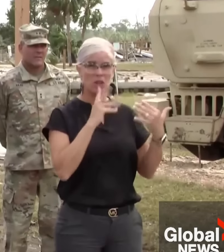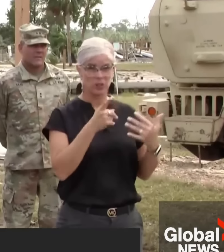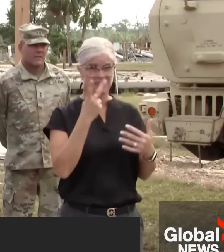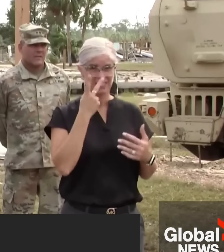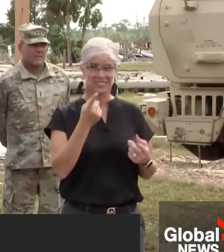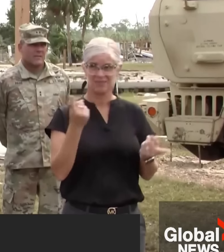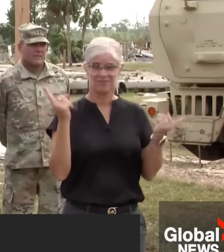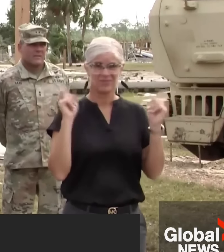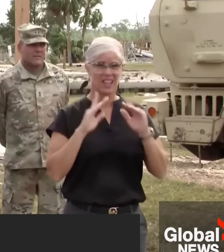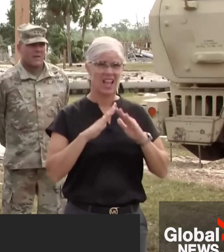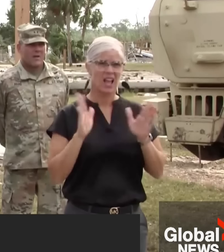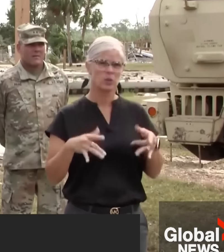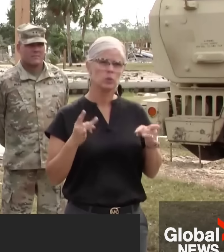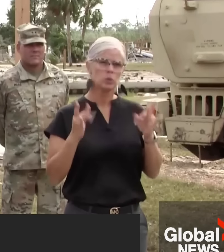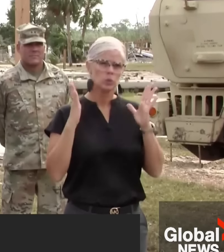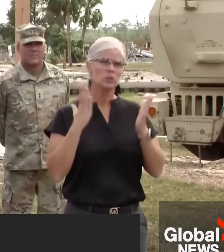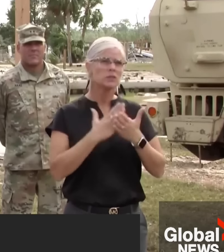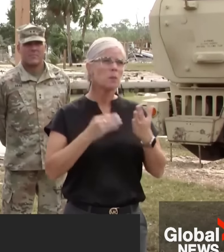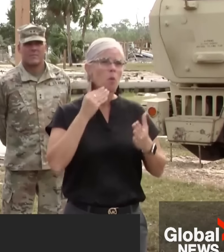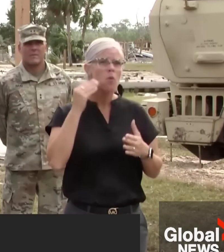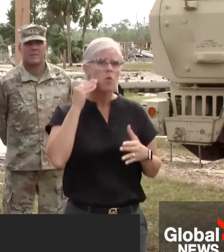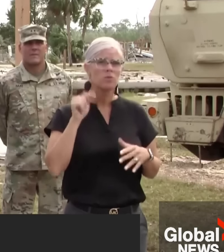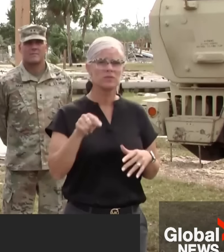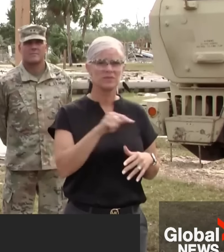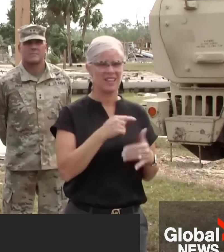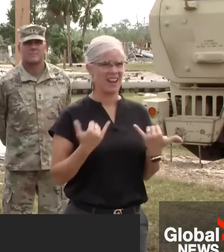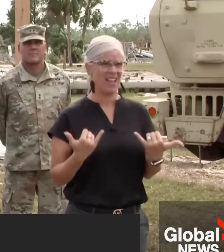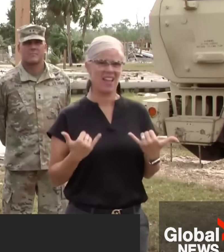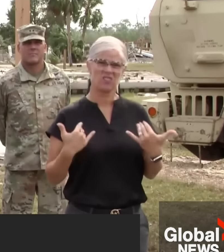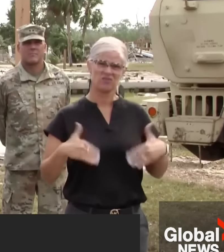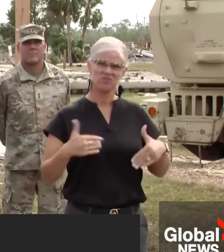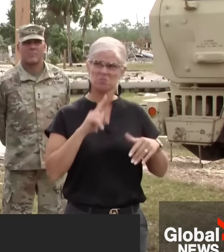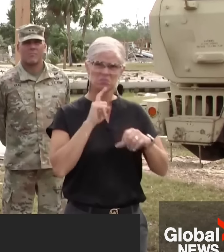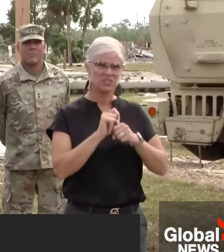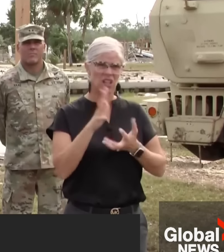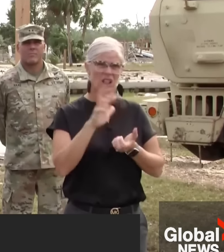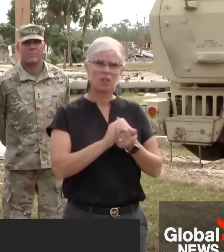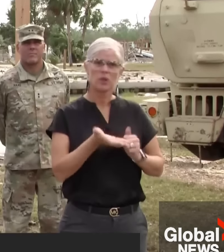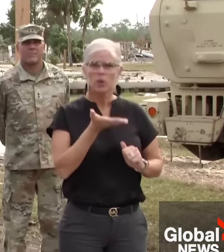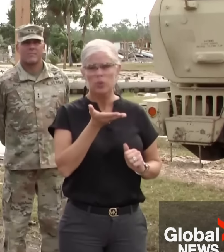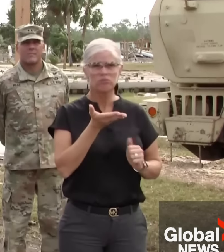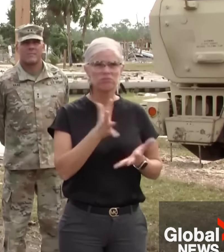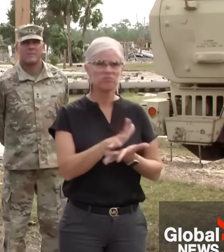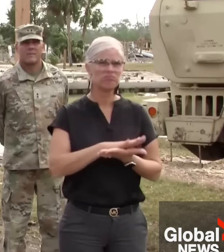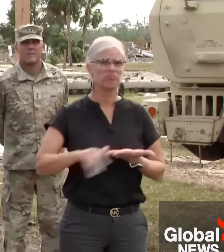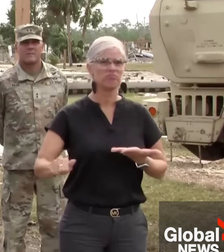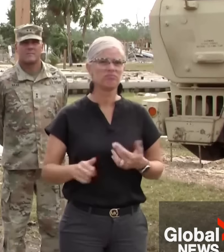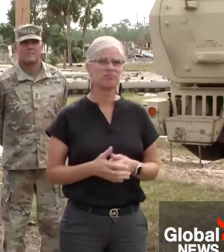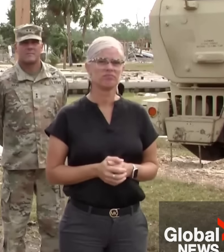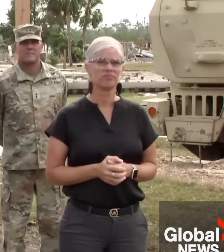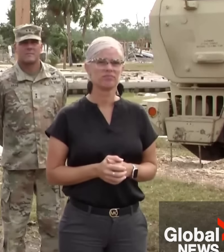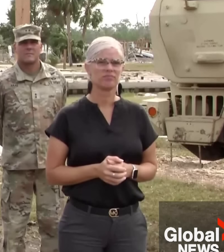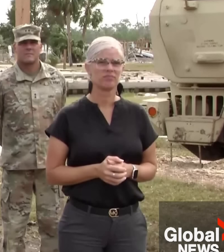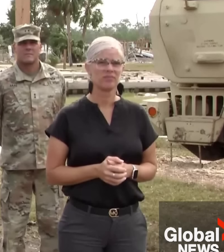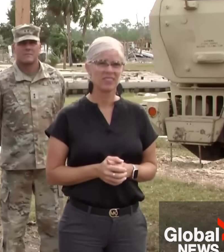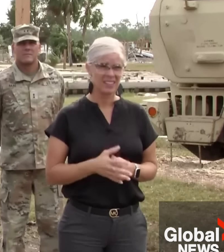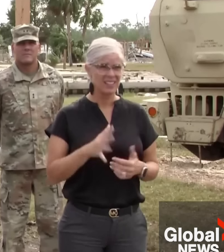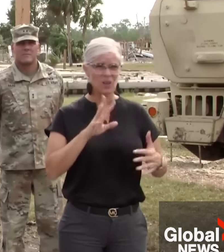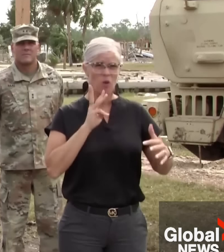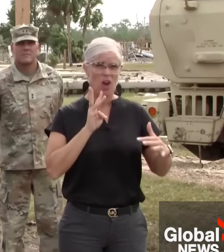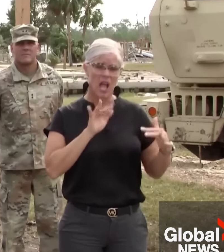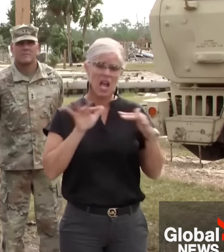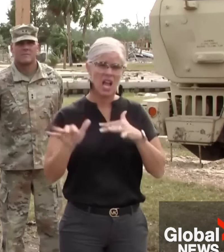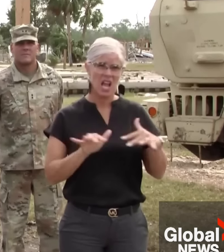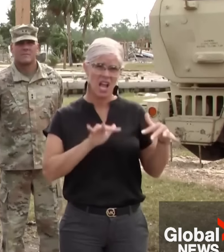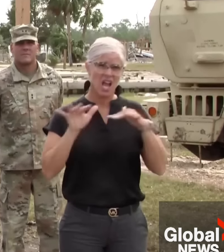you know, you see some homes that are now just rubble. This stuff's coming in, it's fierce, and it